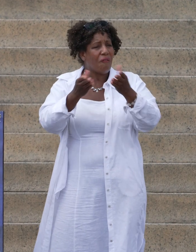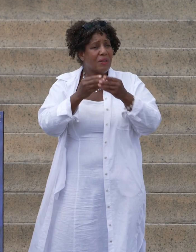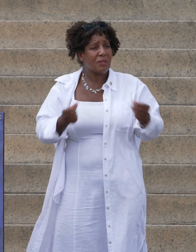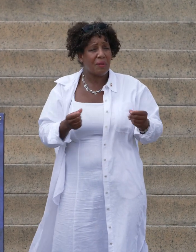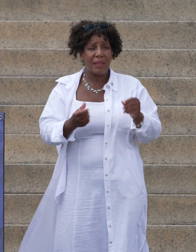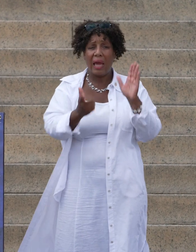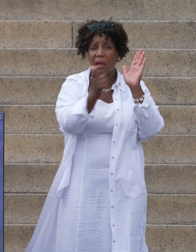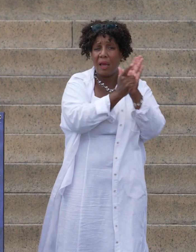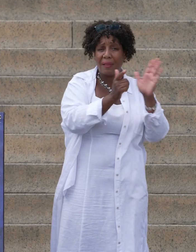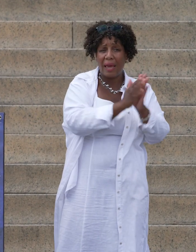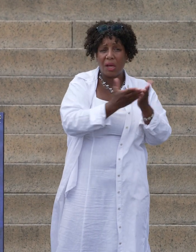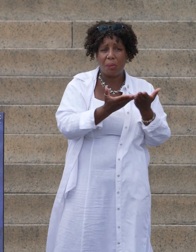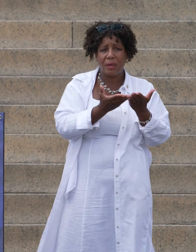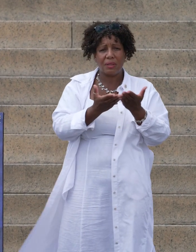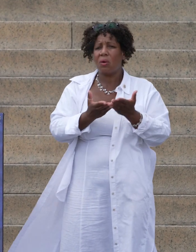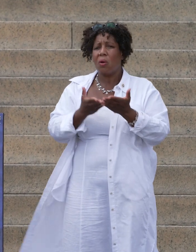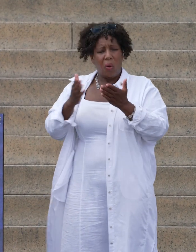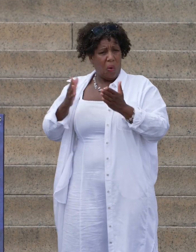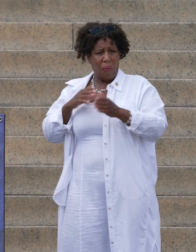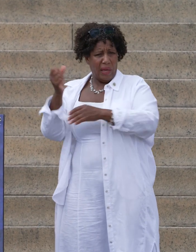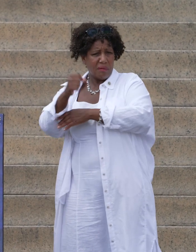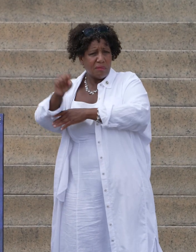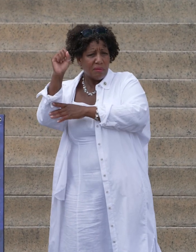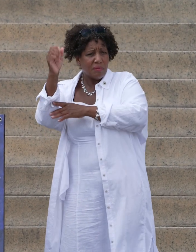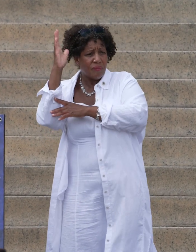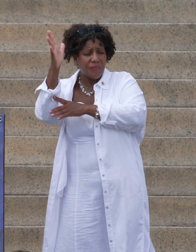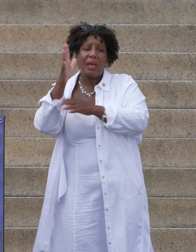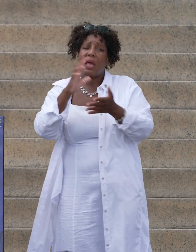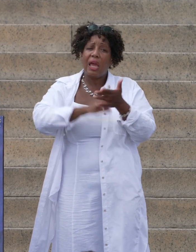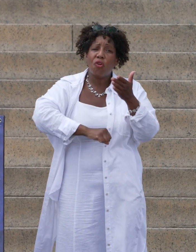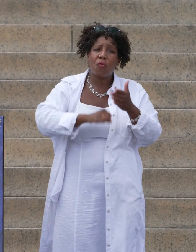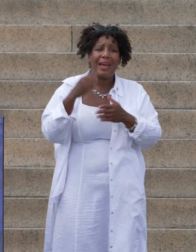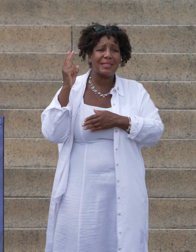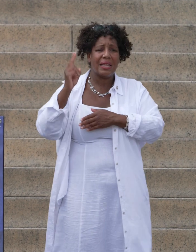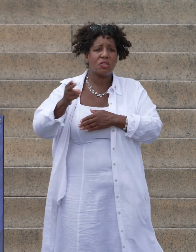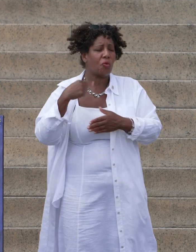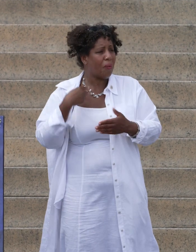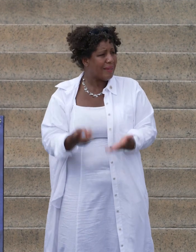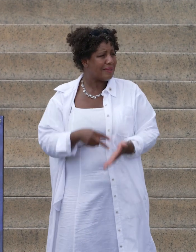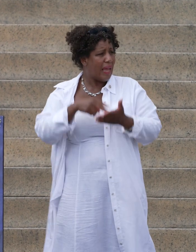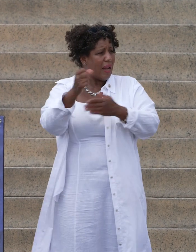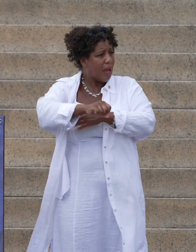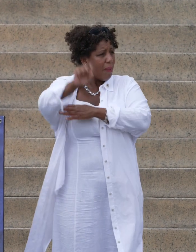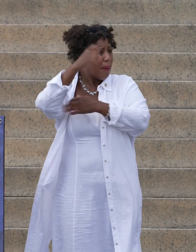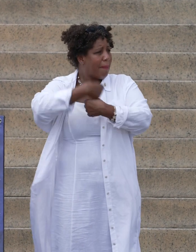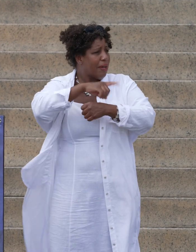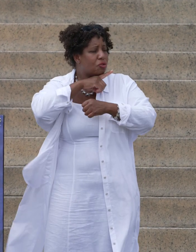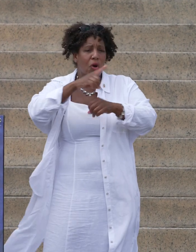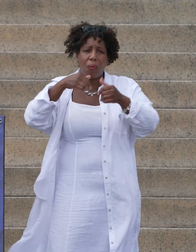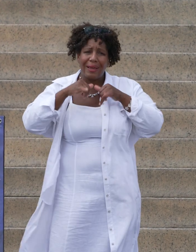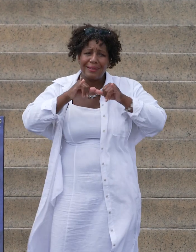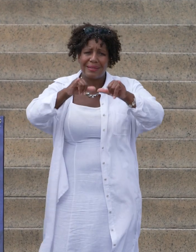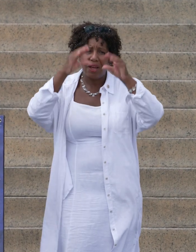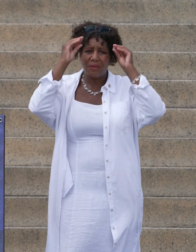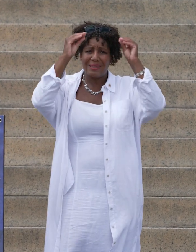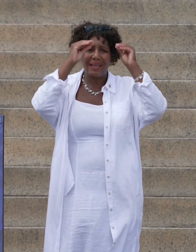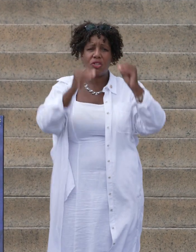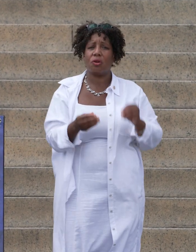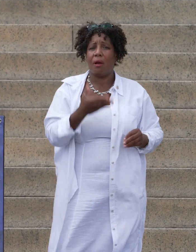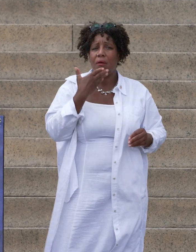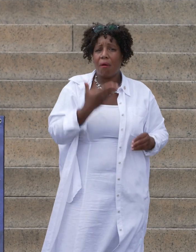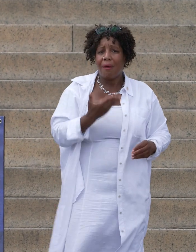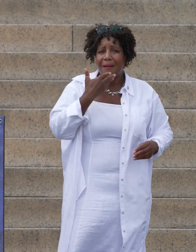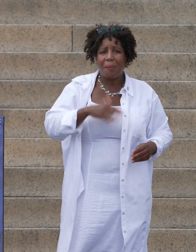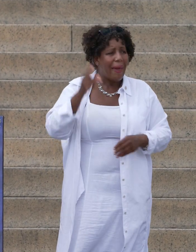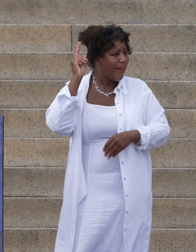books, we give them away. When they try to erase history, we stand up and make sure it's taught, the good and the bad.